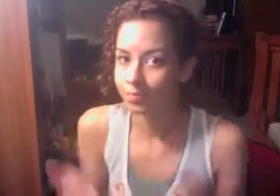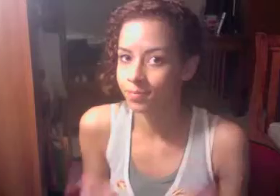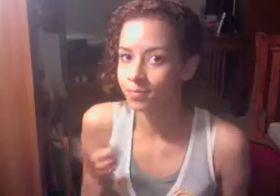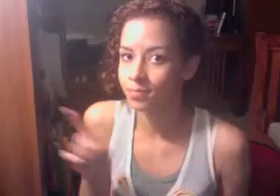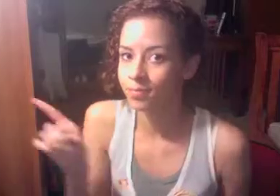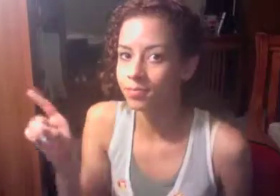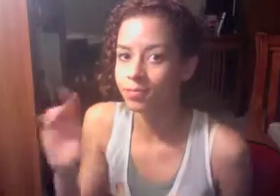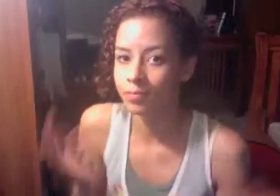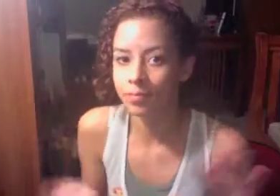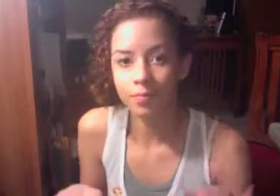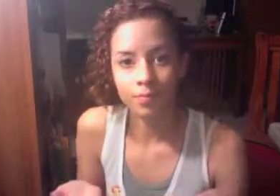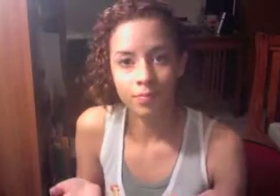Maybe she'll die.